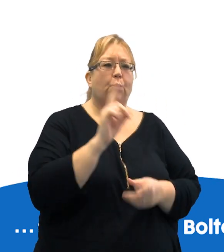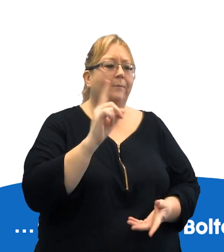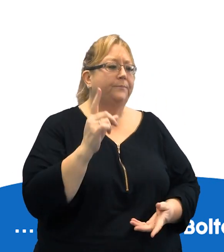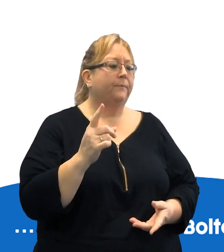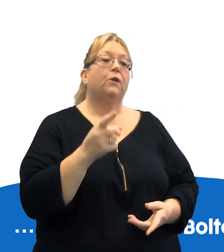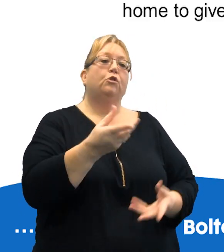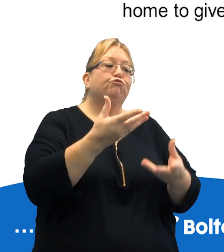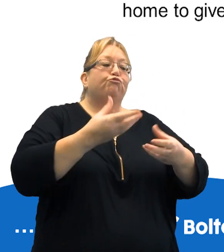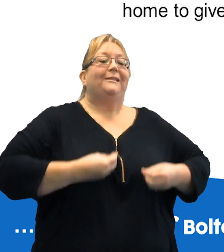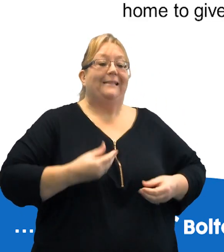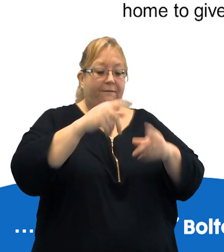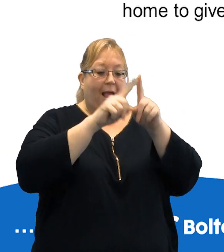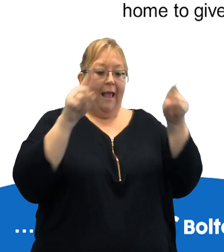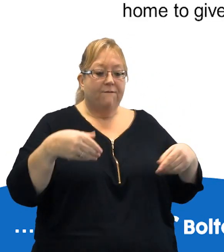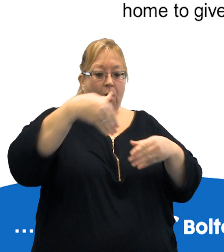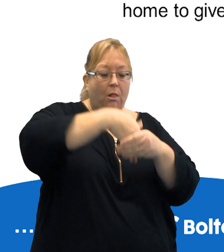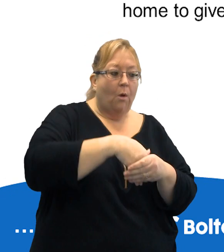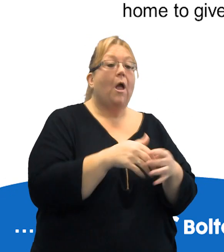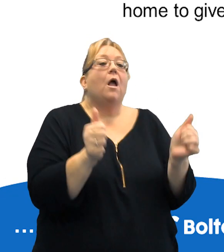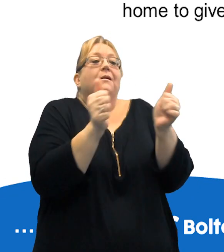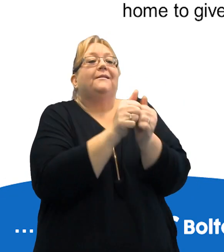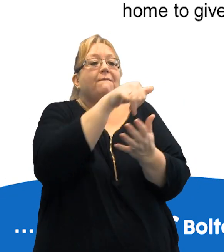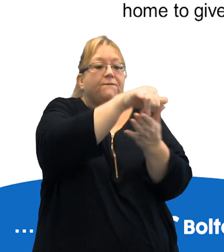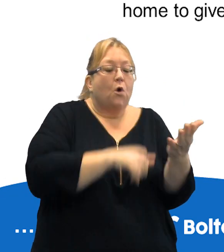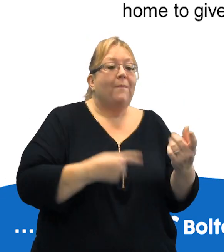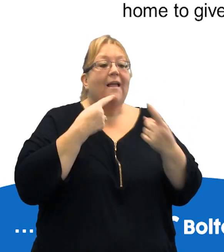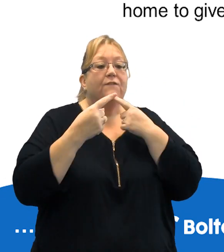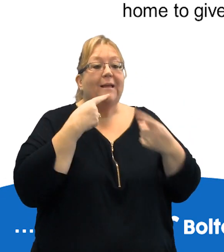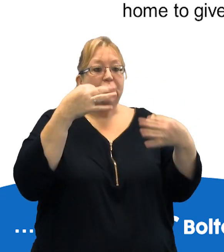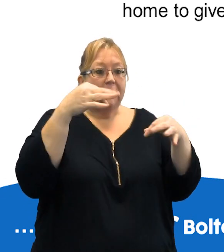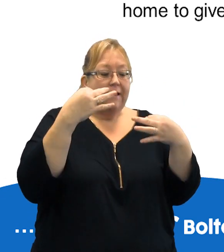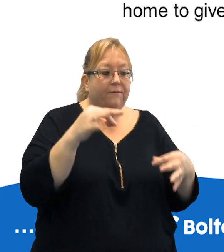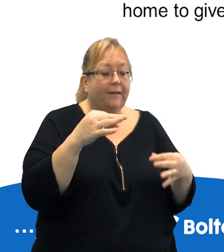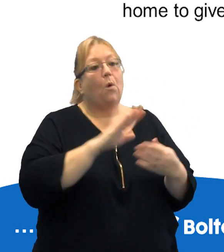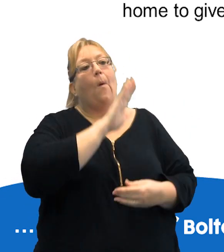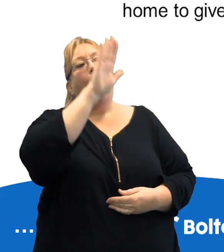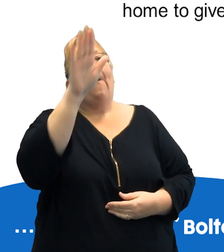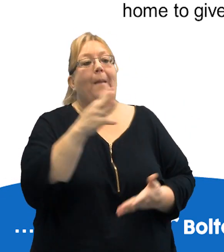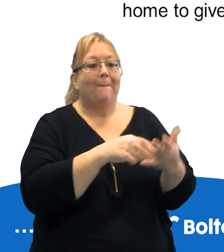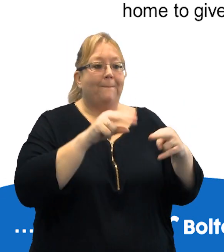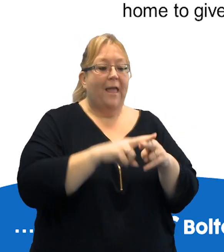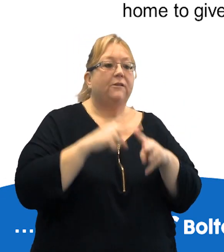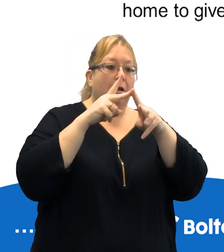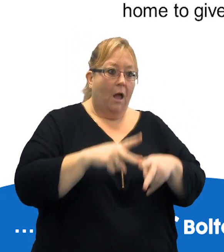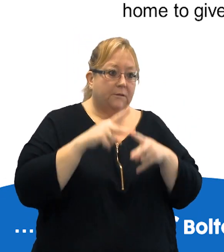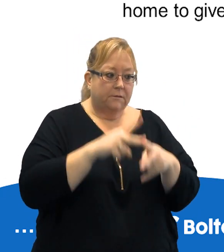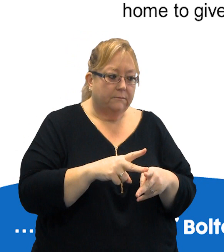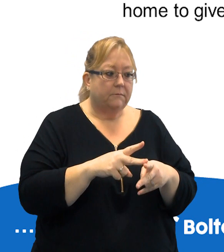do? You will receive an envelope containing a consent form and an information leaflet to take home to give to your parent or guardian.